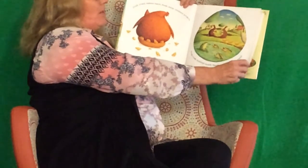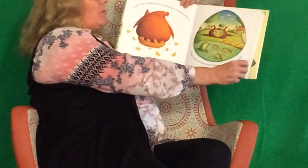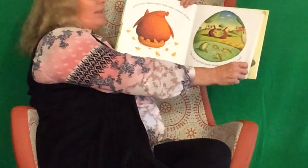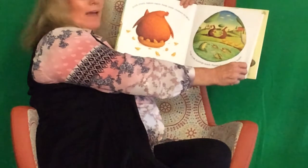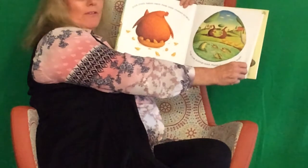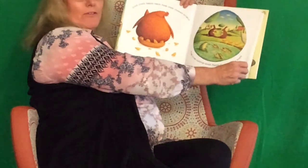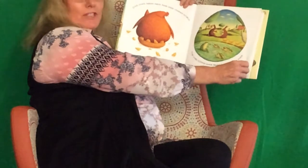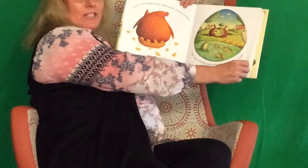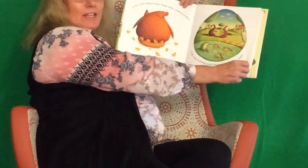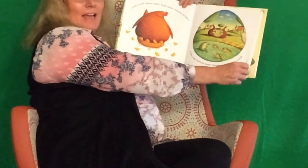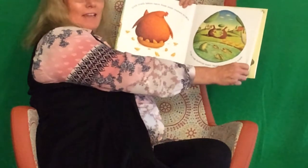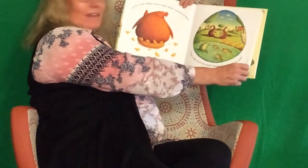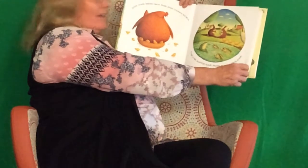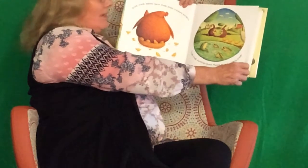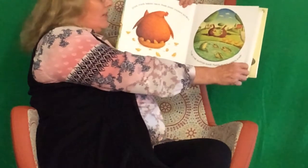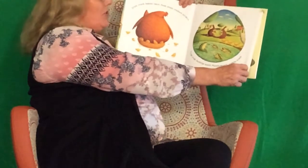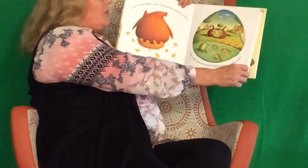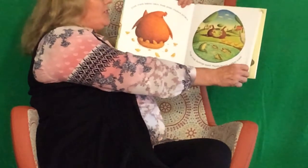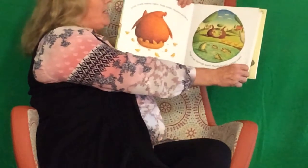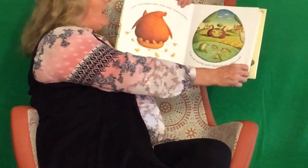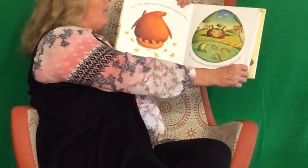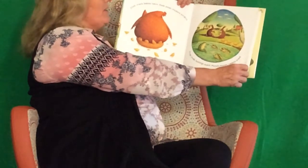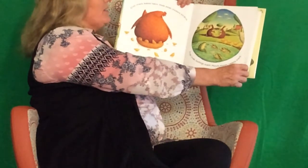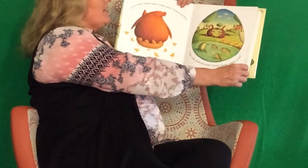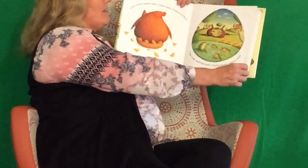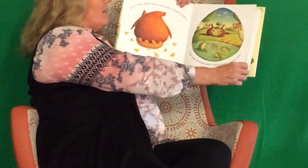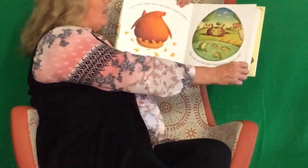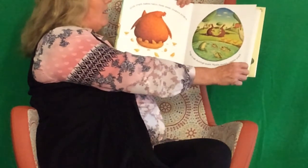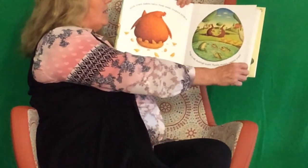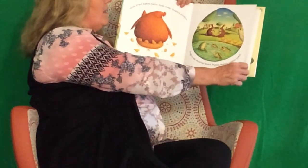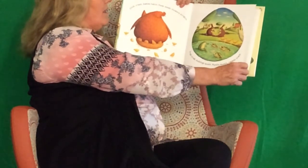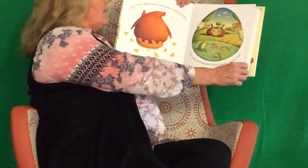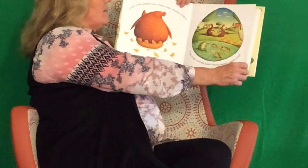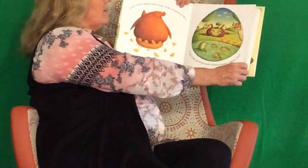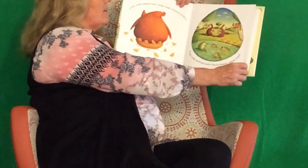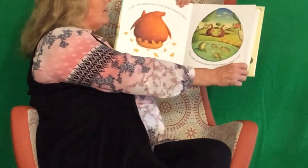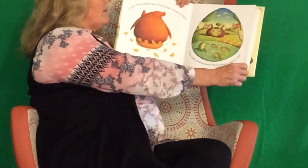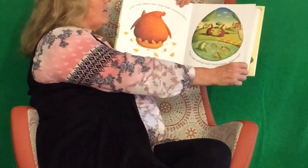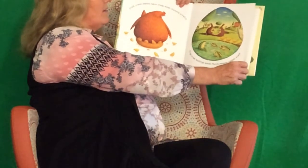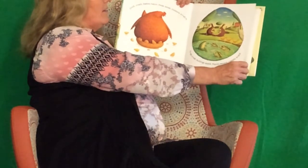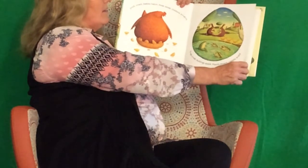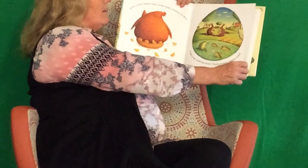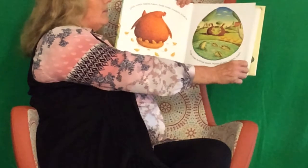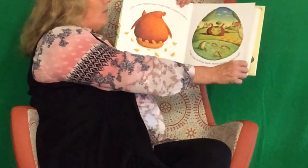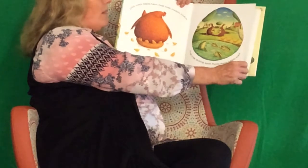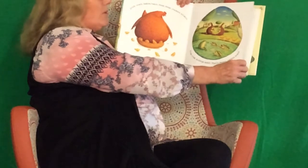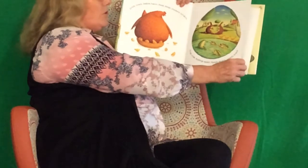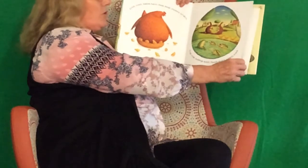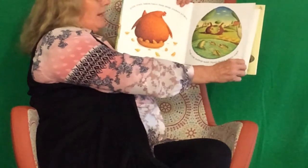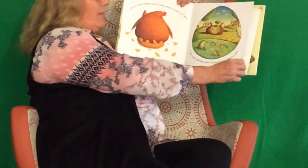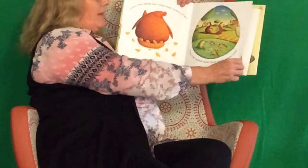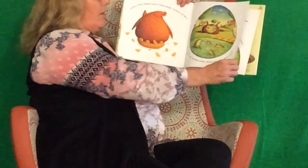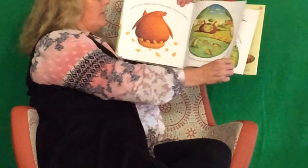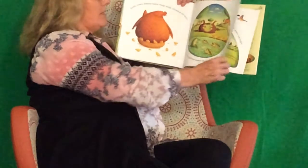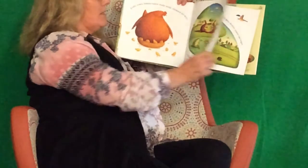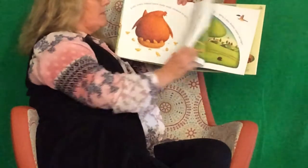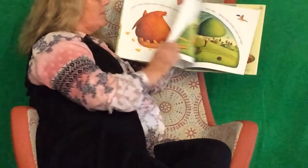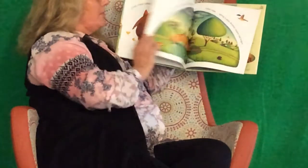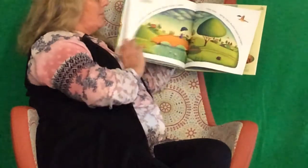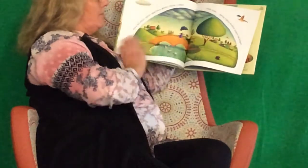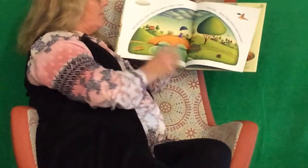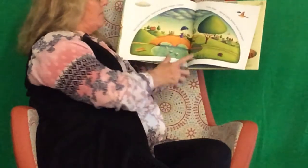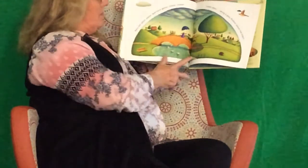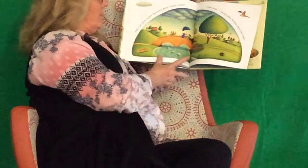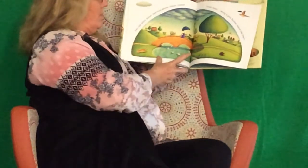I wonder what they're having for a snack. Can you see carrots? I can. Rabbits do love carrots.